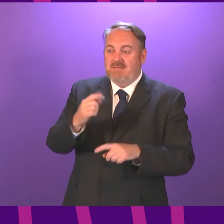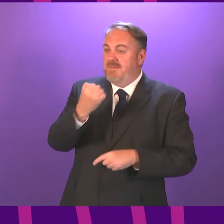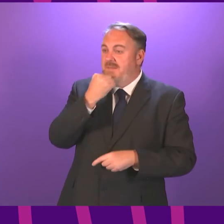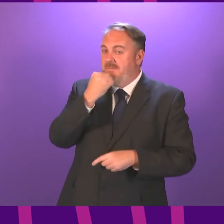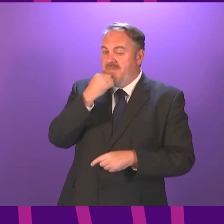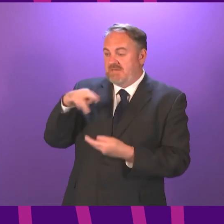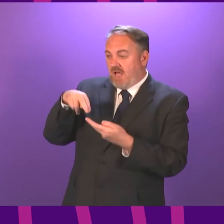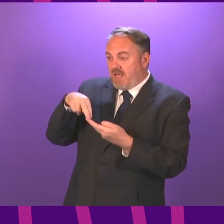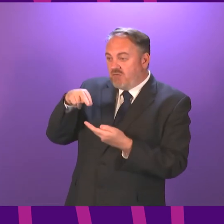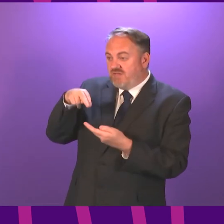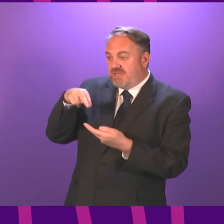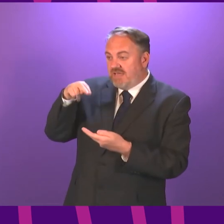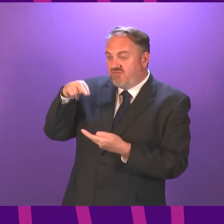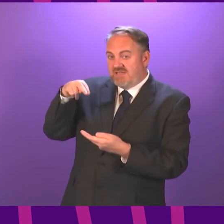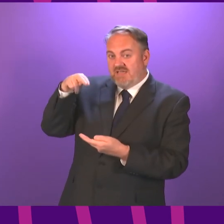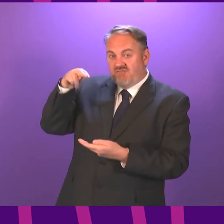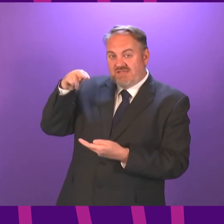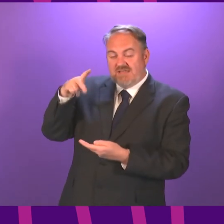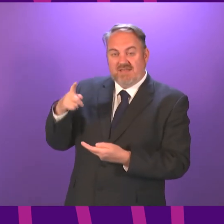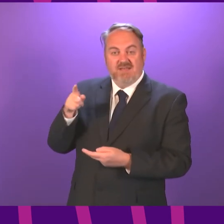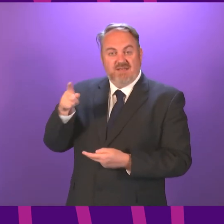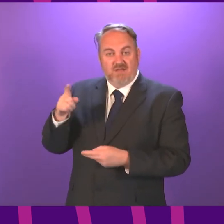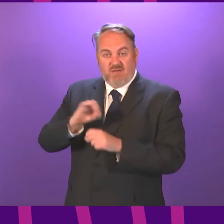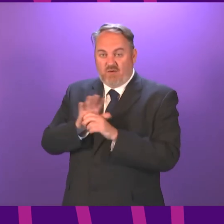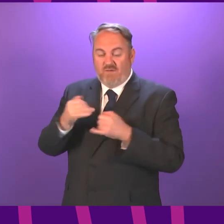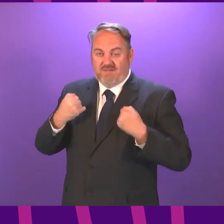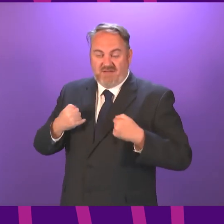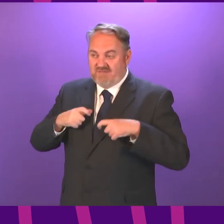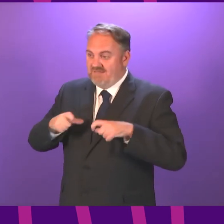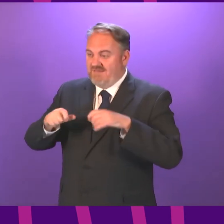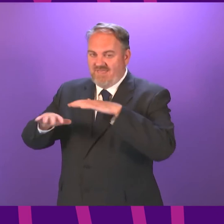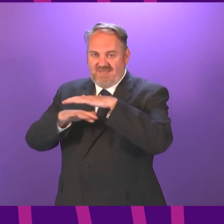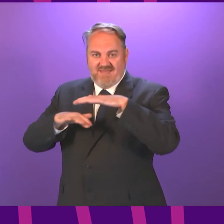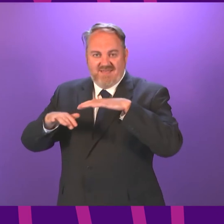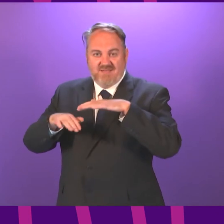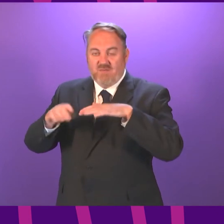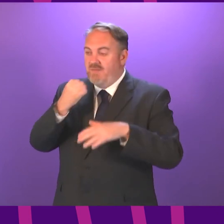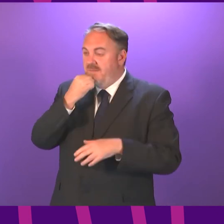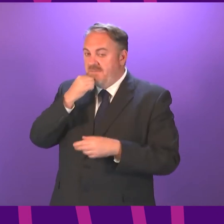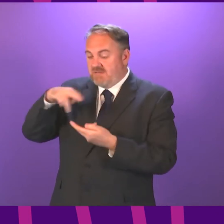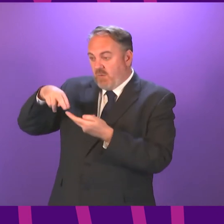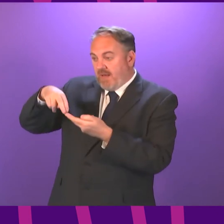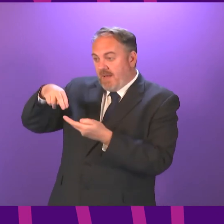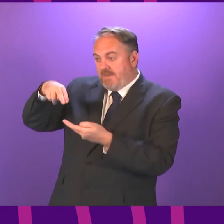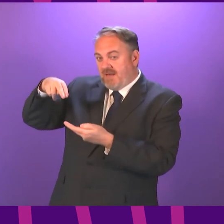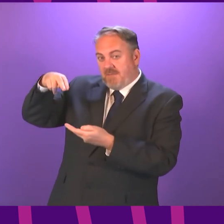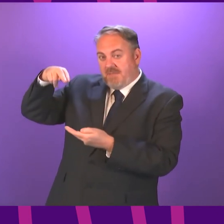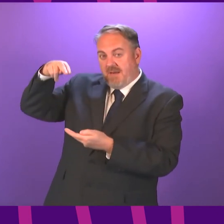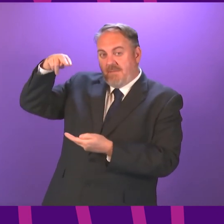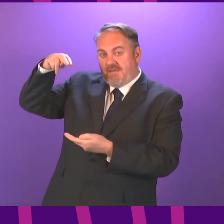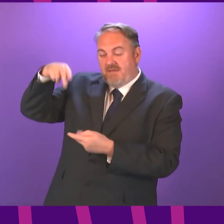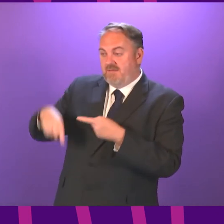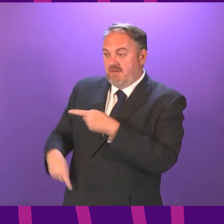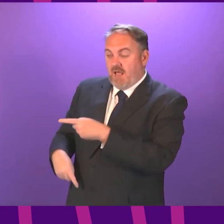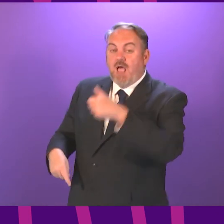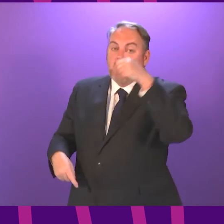are still learning about the efficacy of the virus, it is the case that rising cases, particularly while we have a significant proportion of